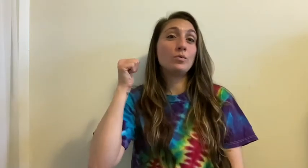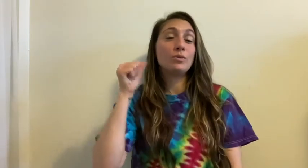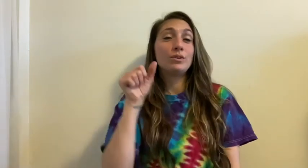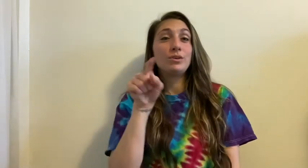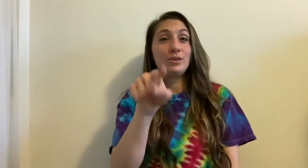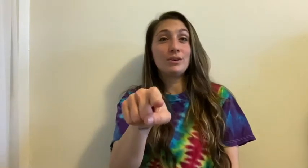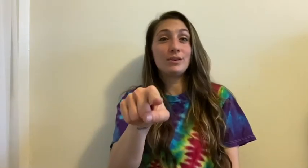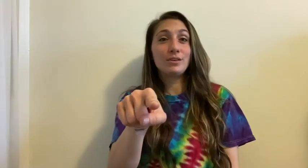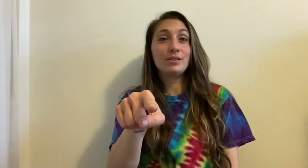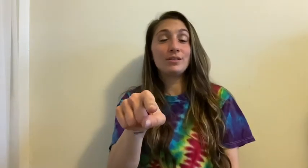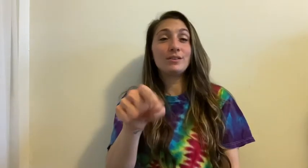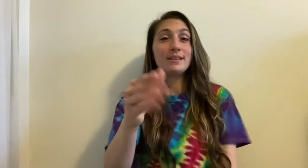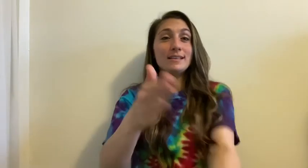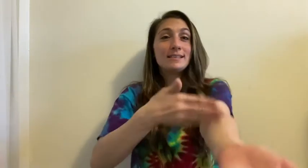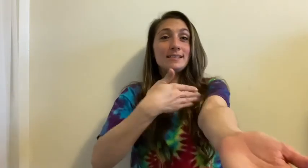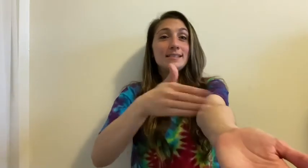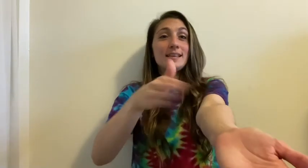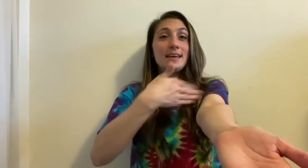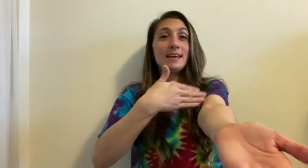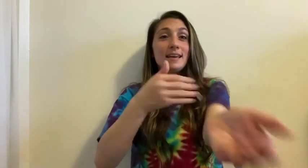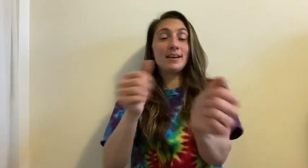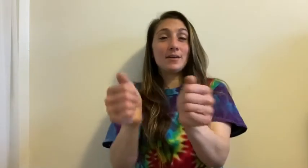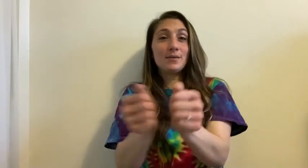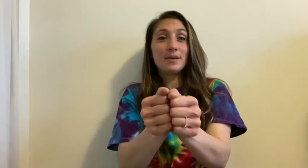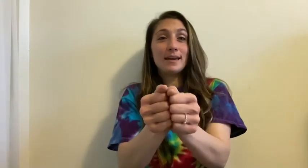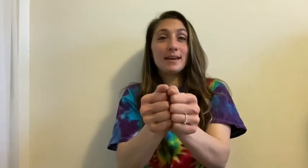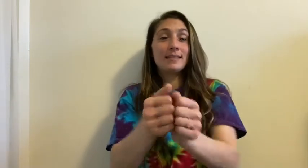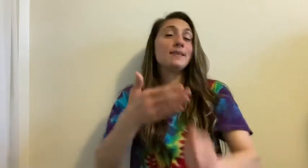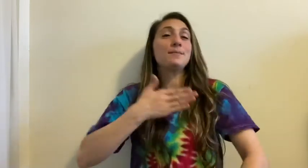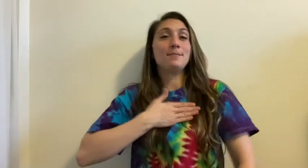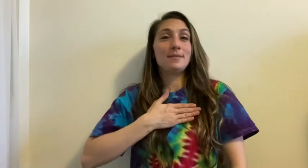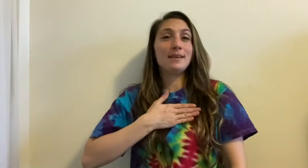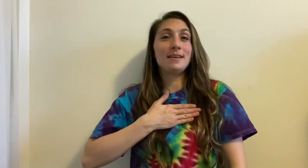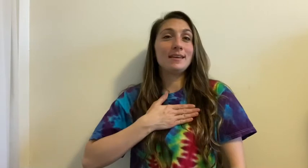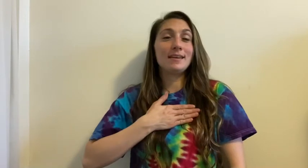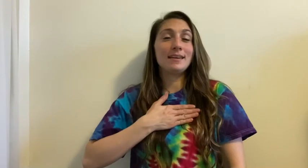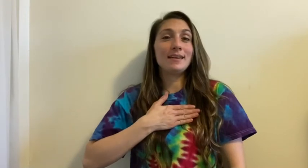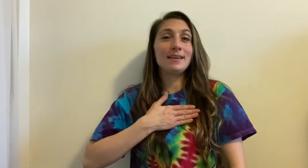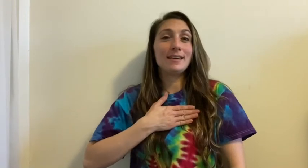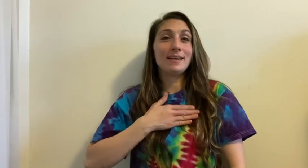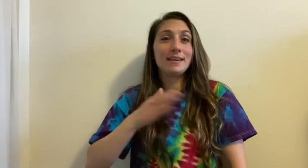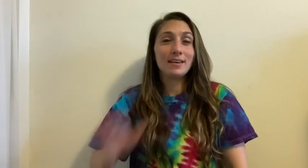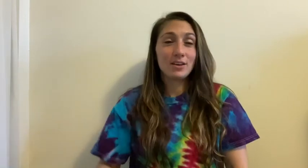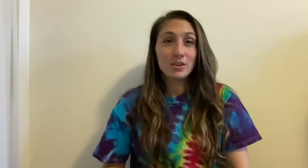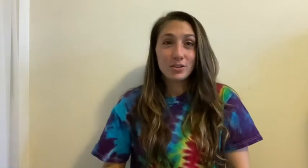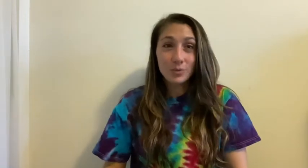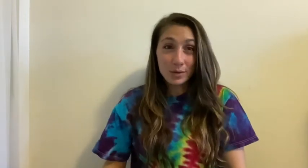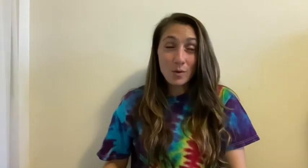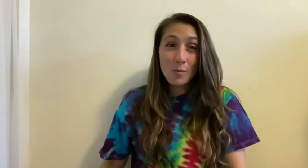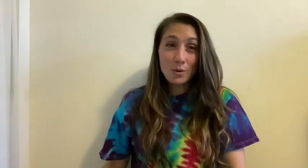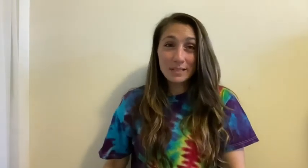you sing with me? Should we do it one more time?